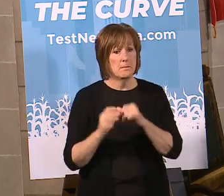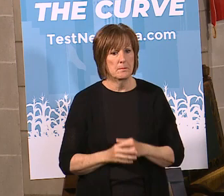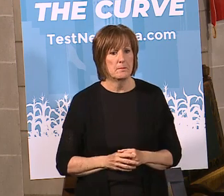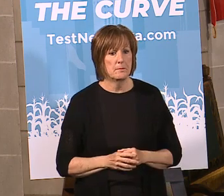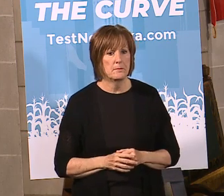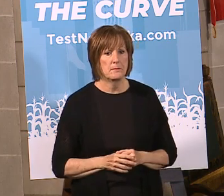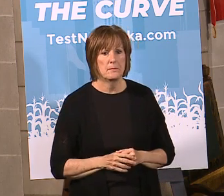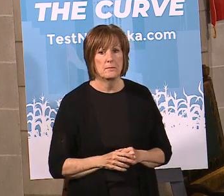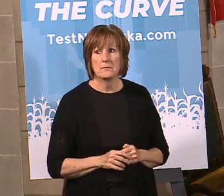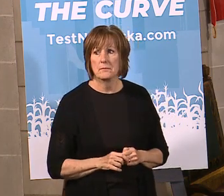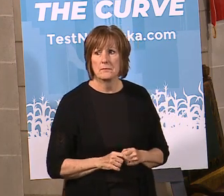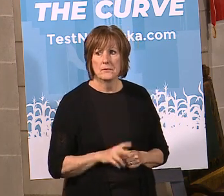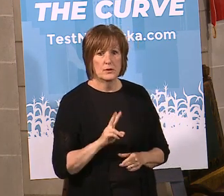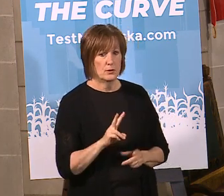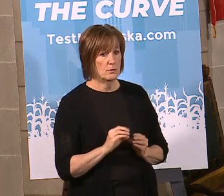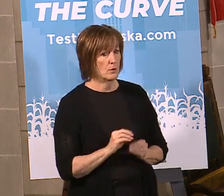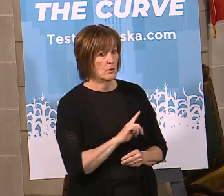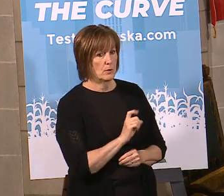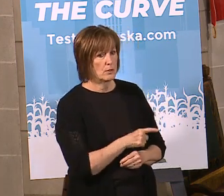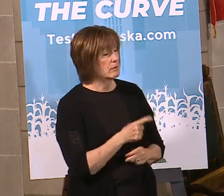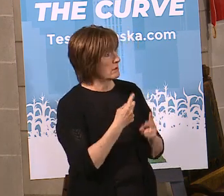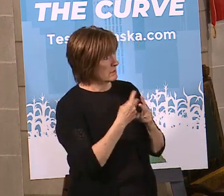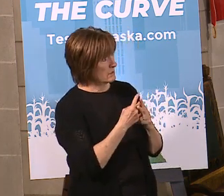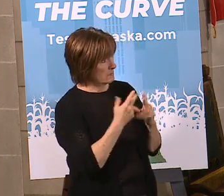positive. So, we have time for two more questions. Okay.